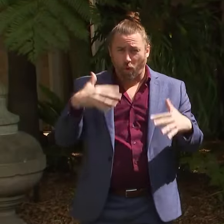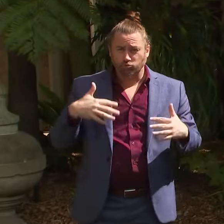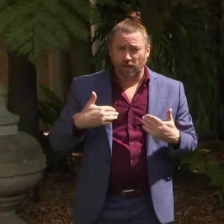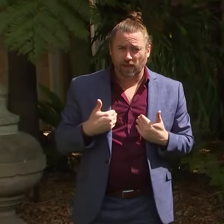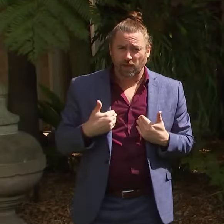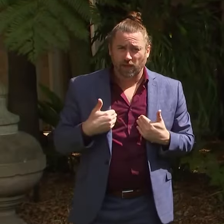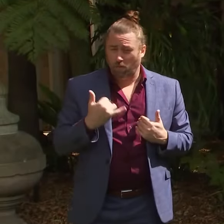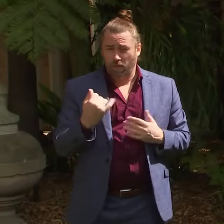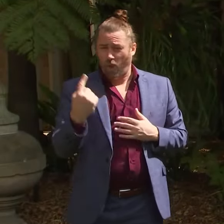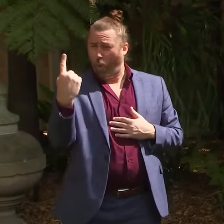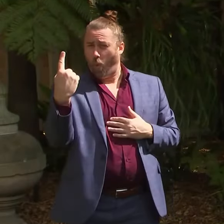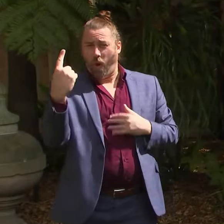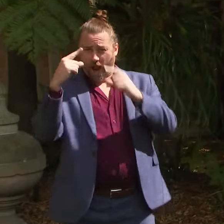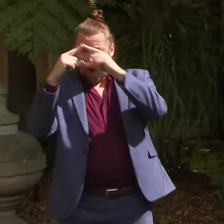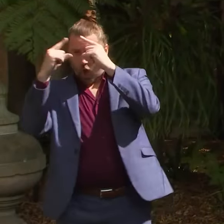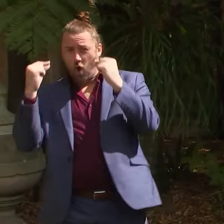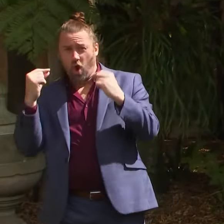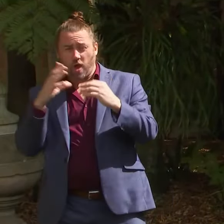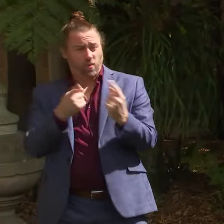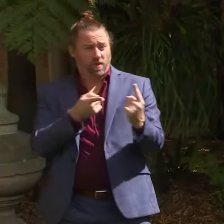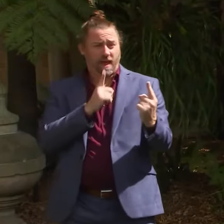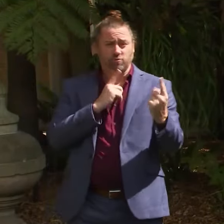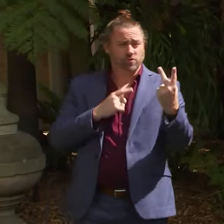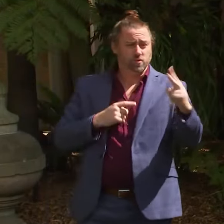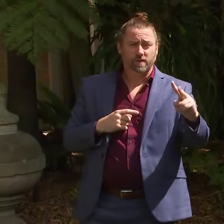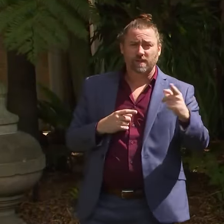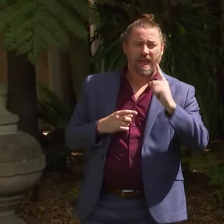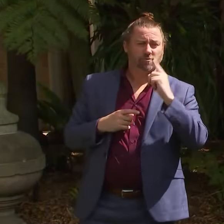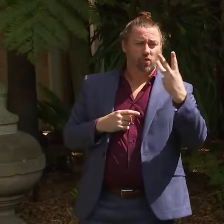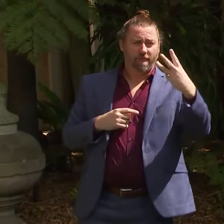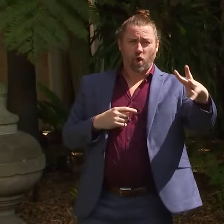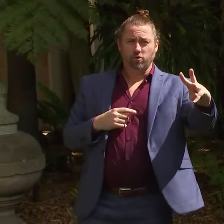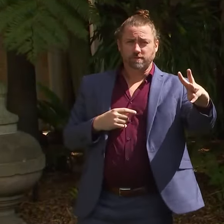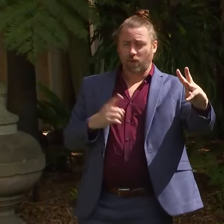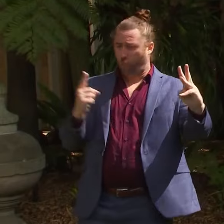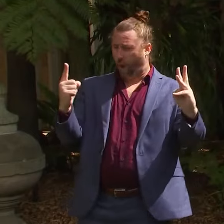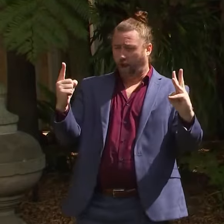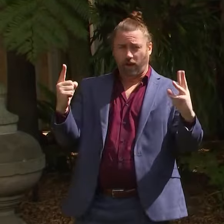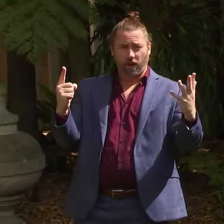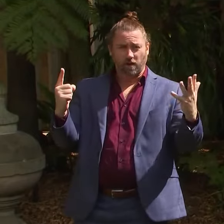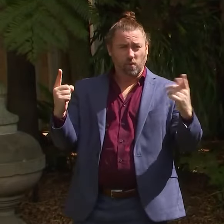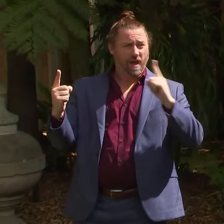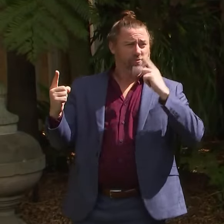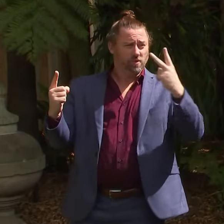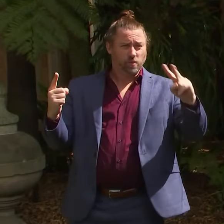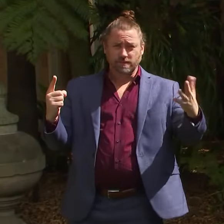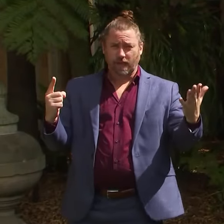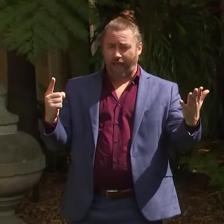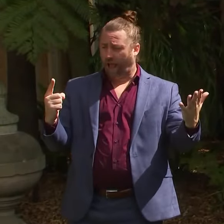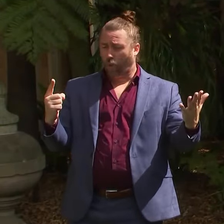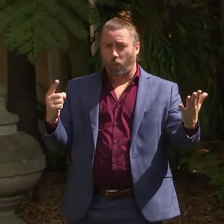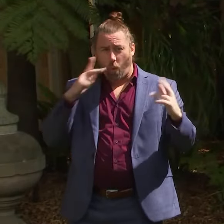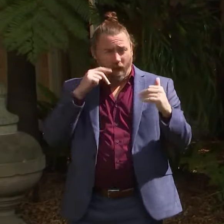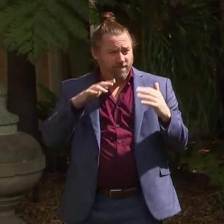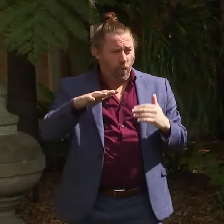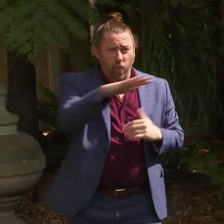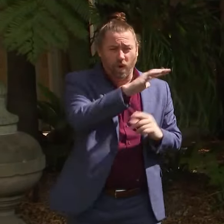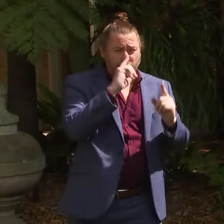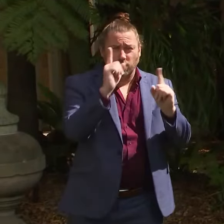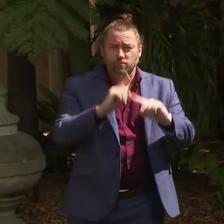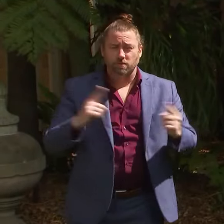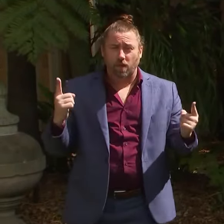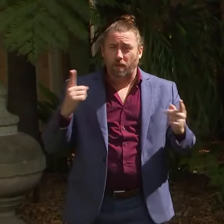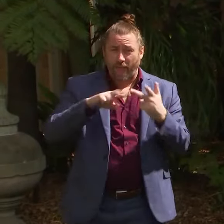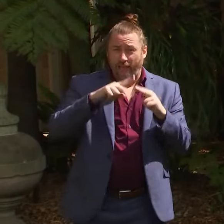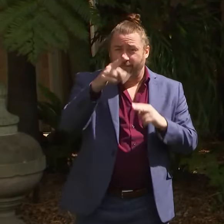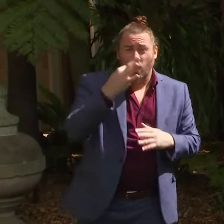there could be one nurse to 120, 130 residents in aged care facilities. But I think if you talk to workers in the aged care sector